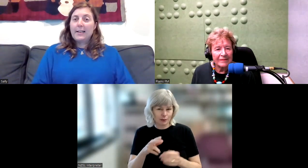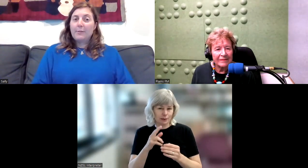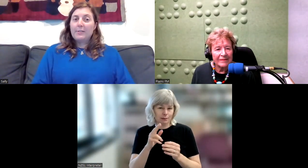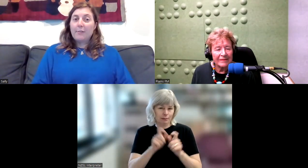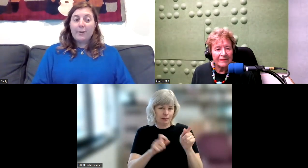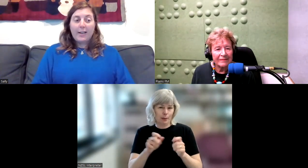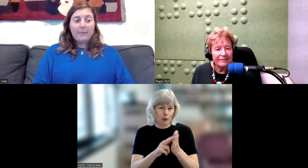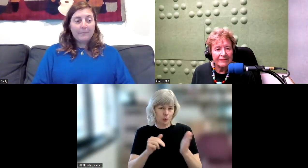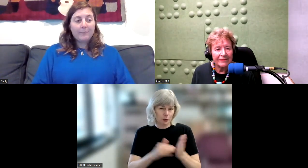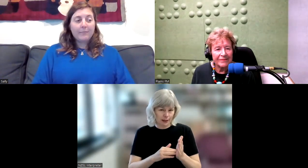language every day.